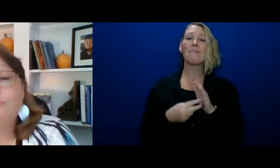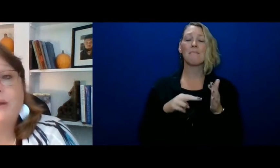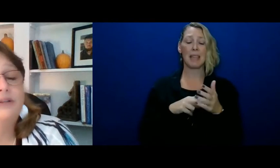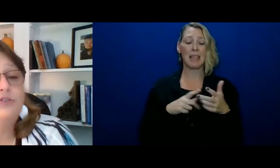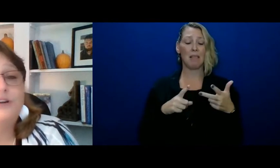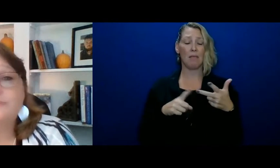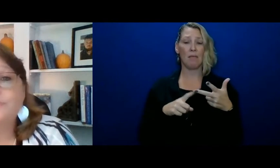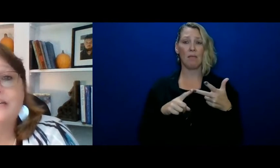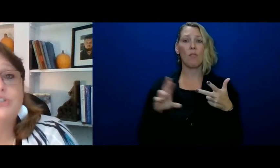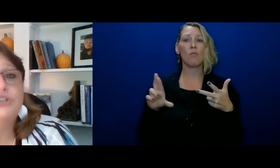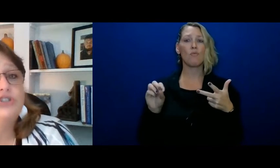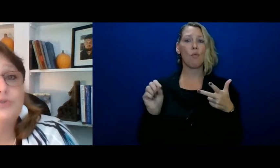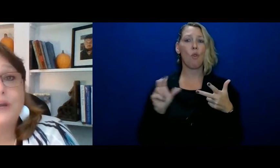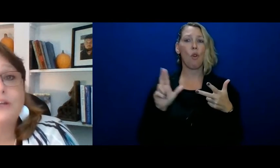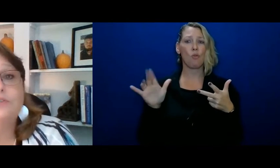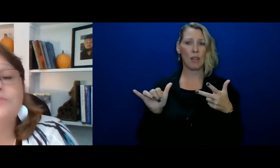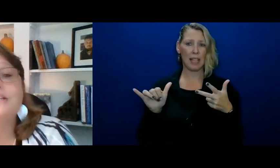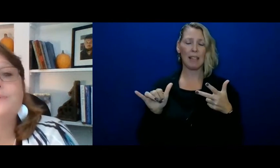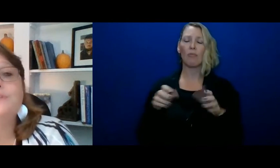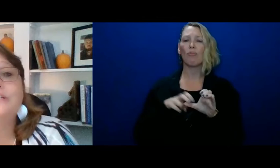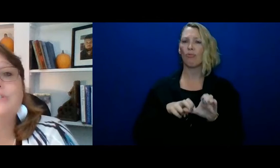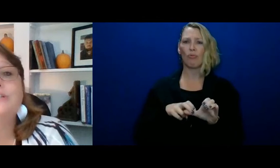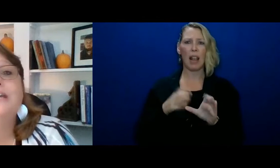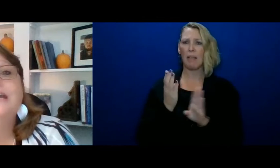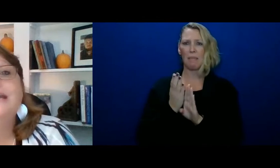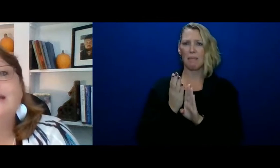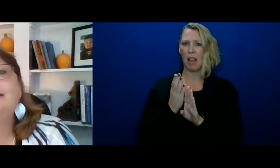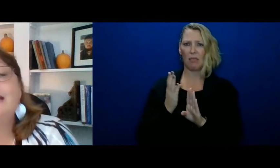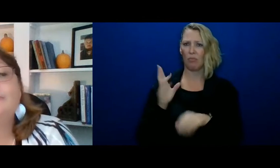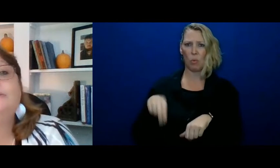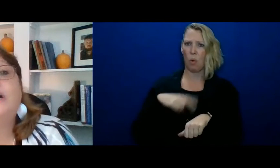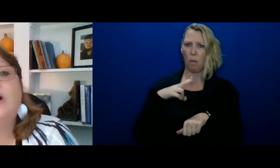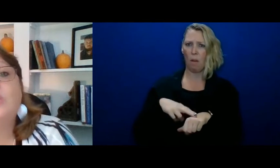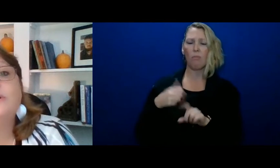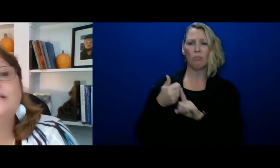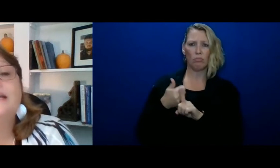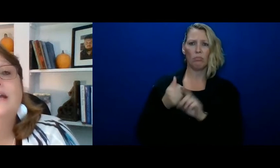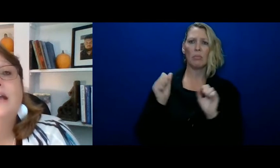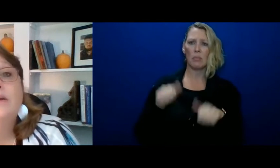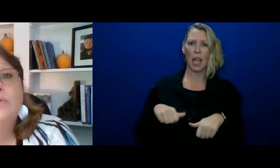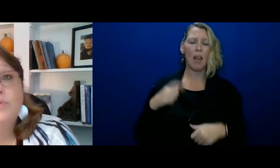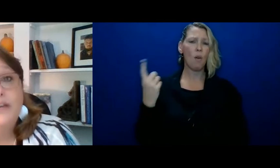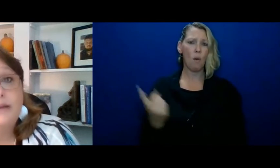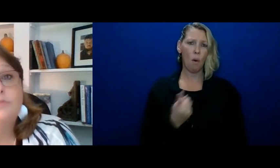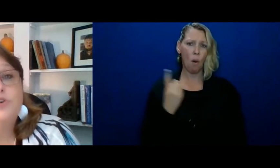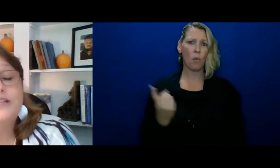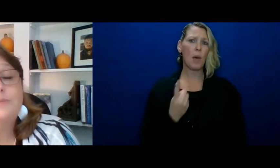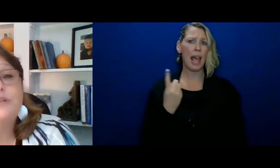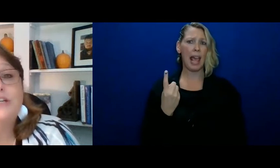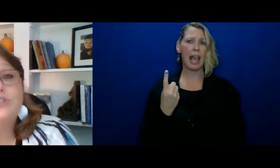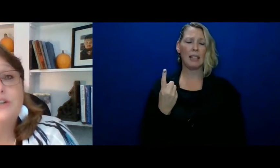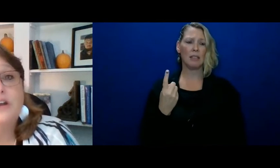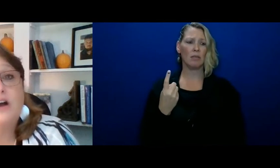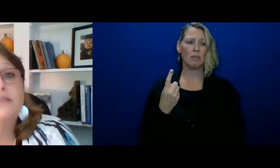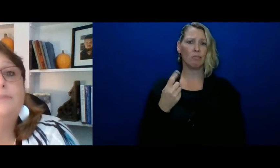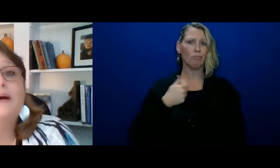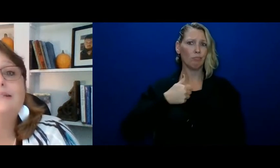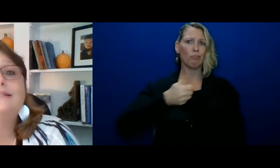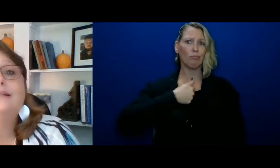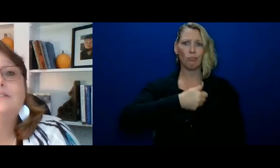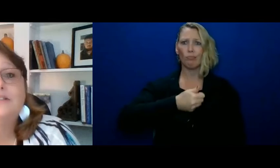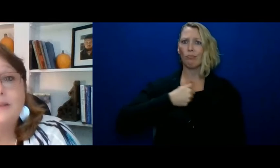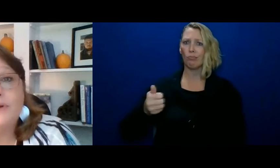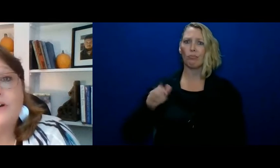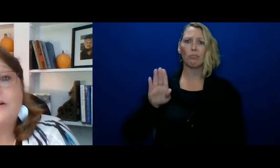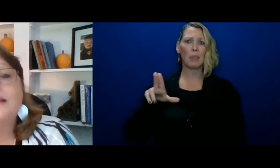public transportation, just regular transportation. He's able to always get transportation on the